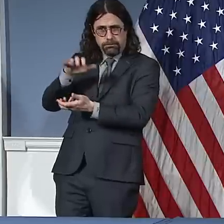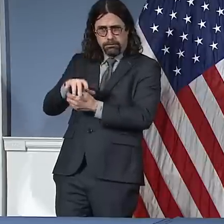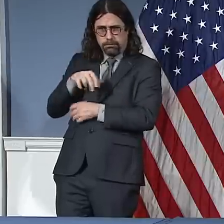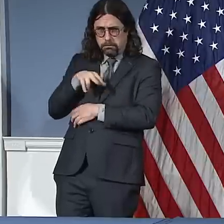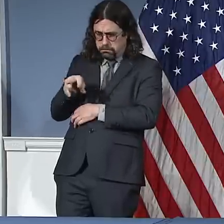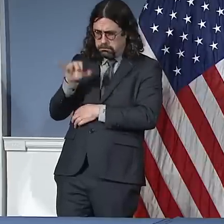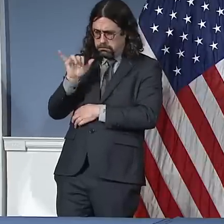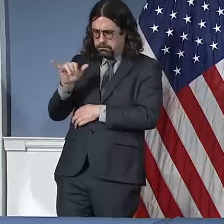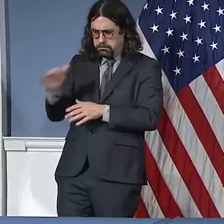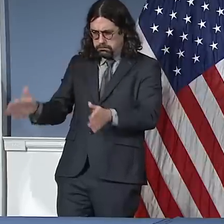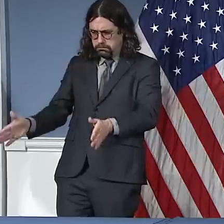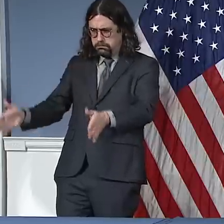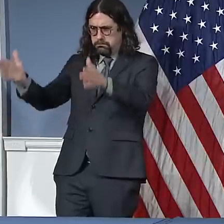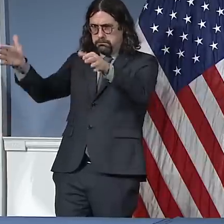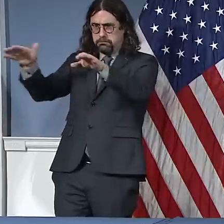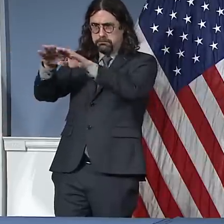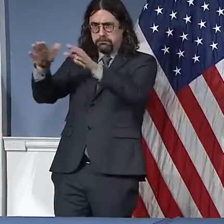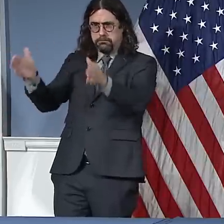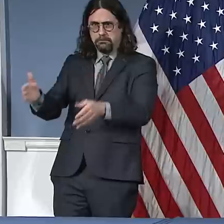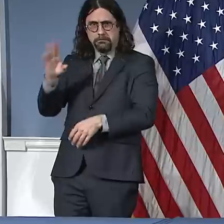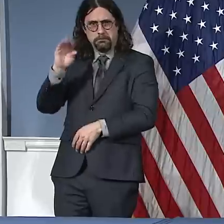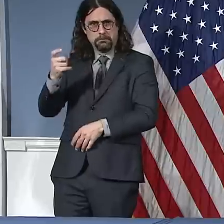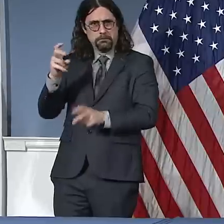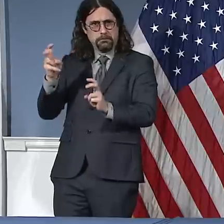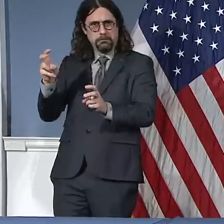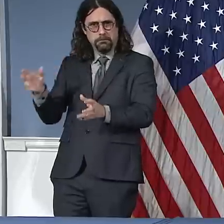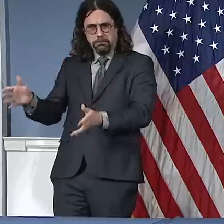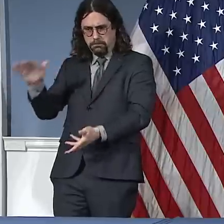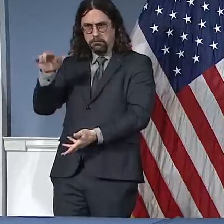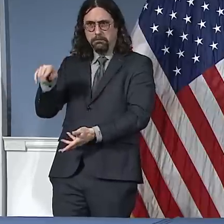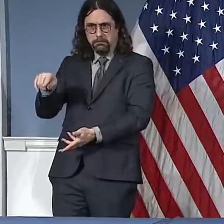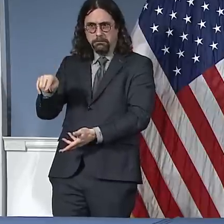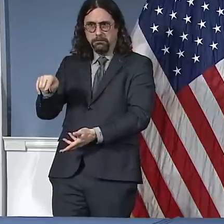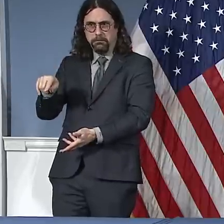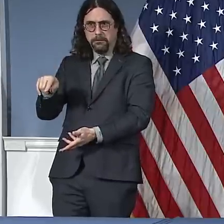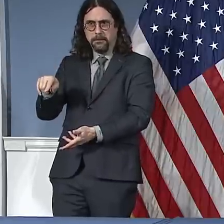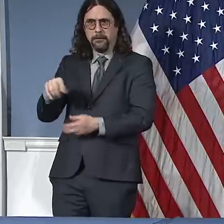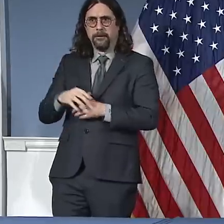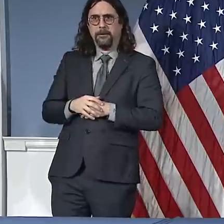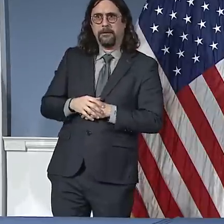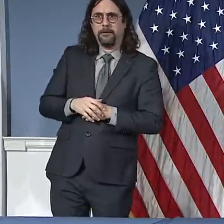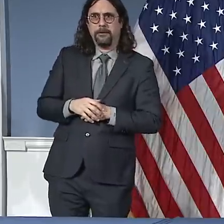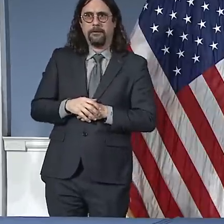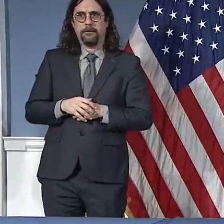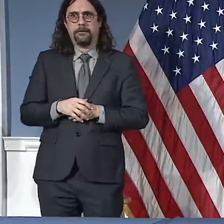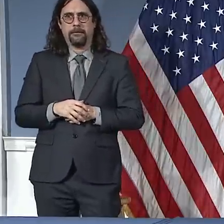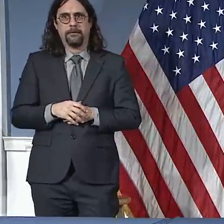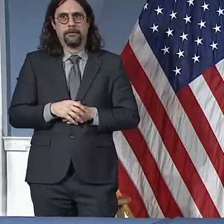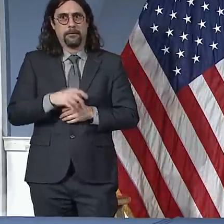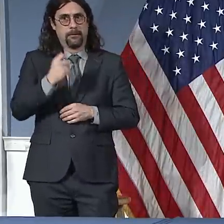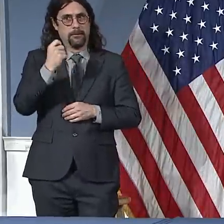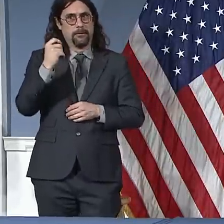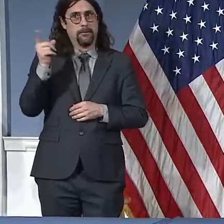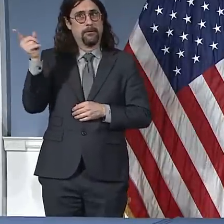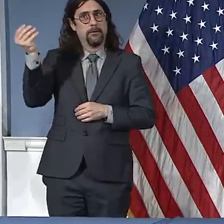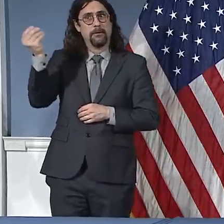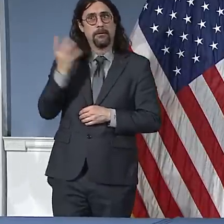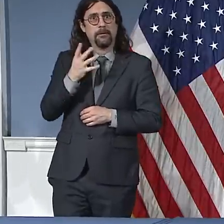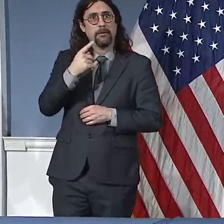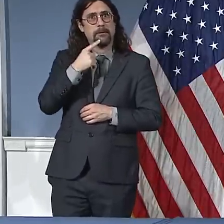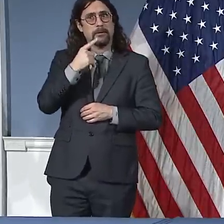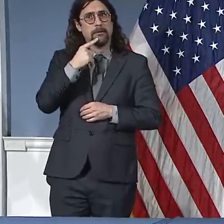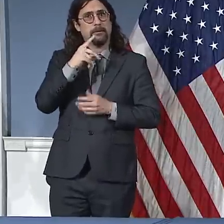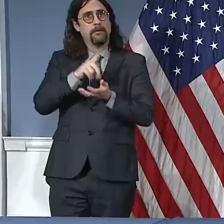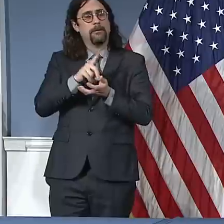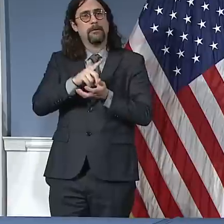it is something that literally is going to be the difference between life and death for thousands upon thousands